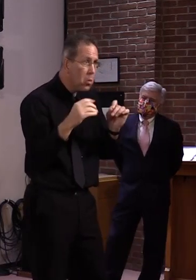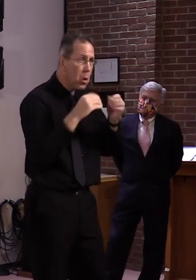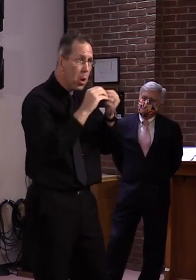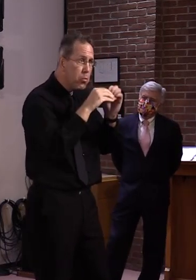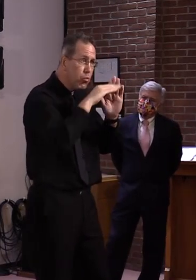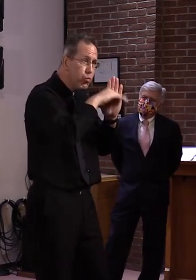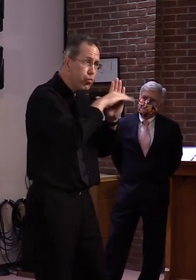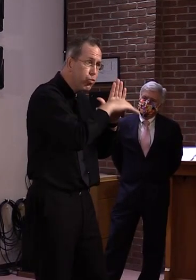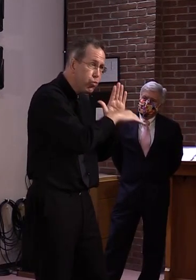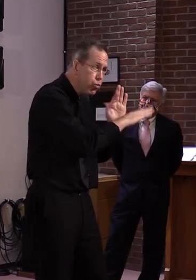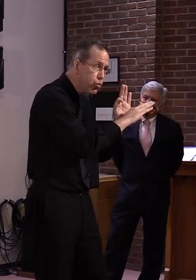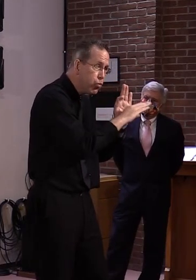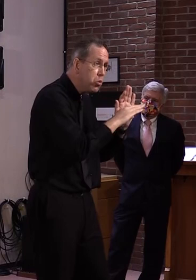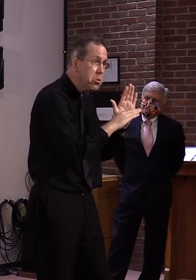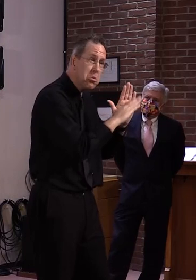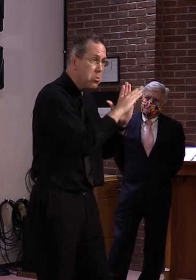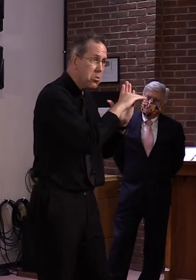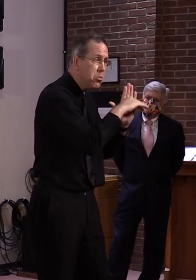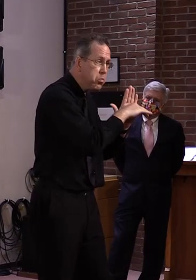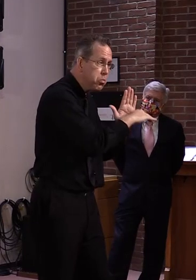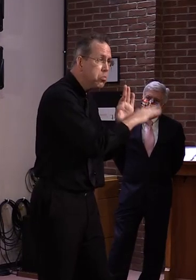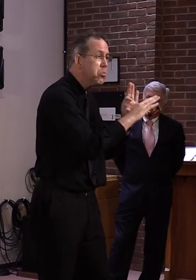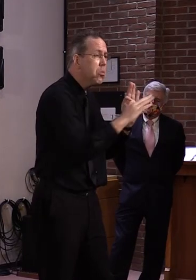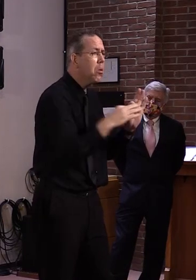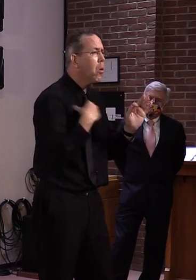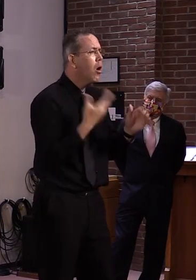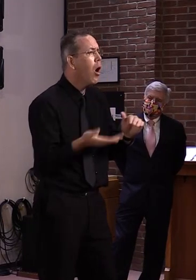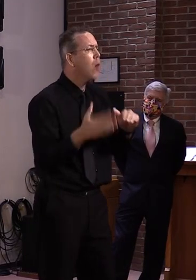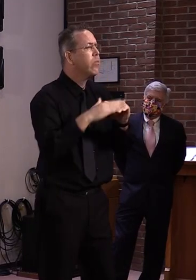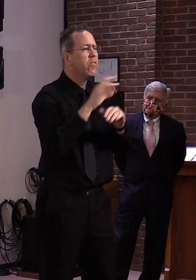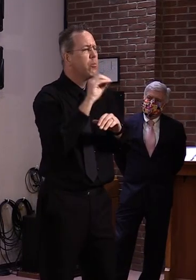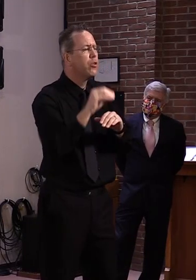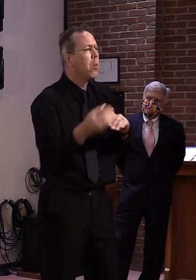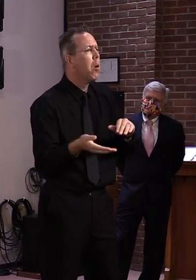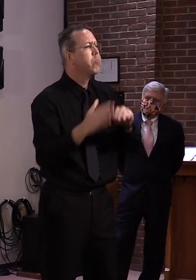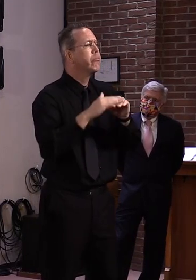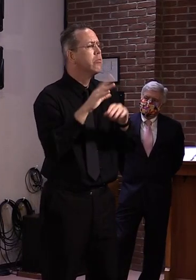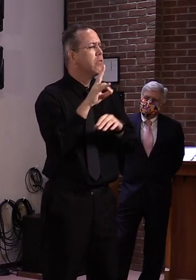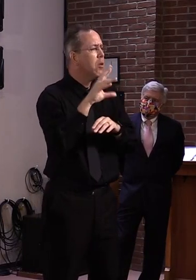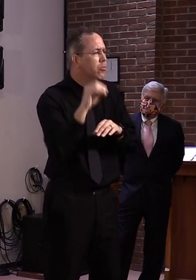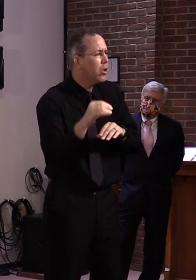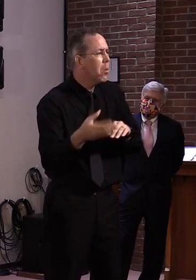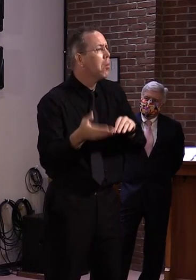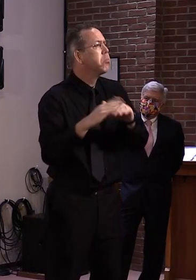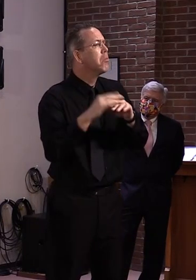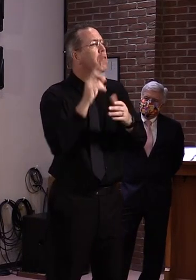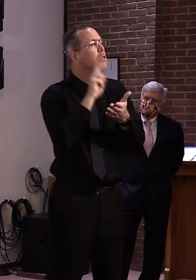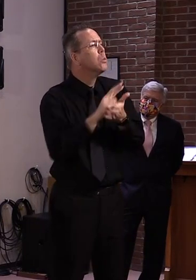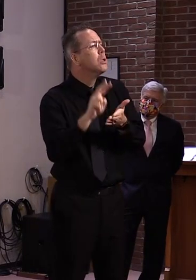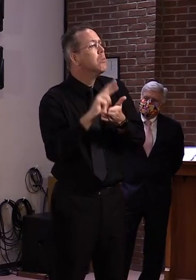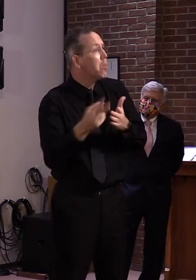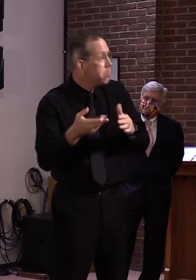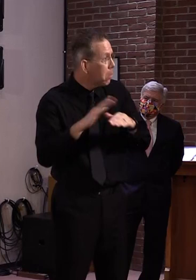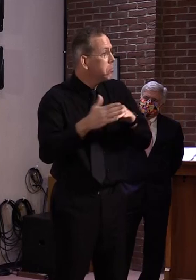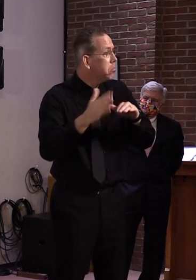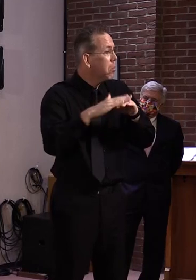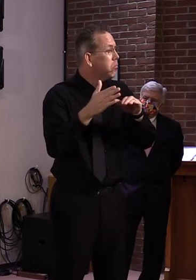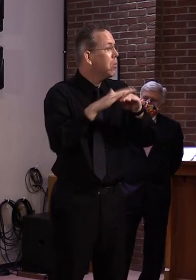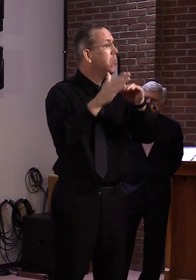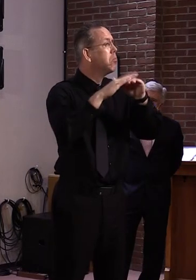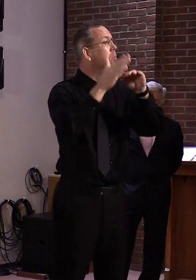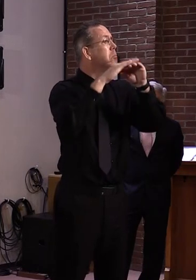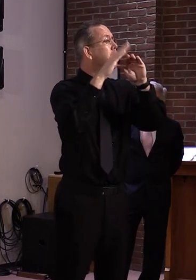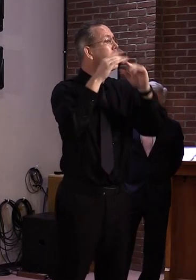a little bit more every week or two to pay attention to the numbers and make sure we're not opening too fast. But,